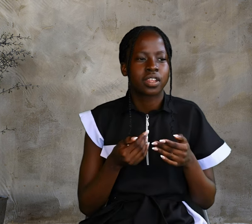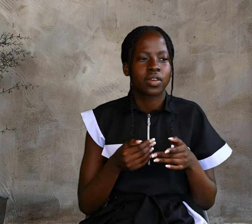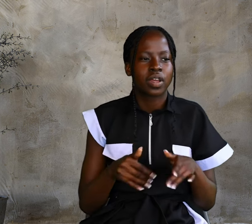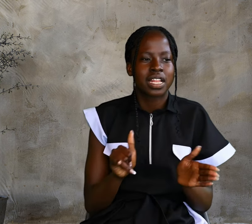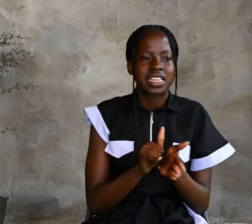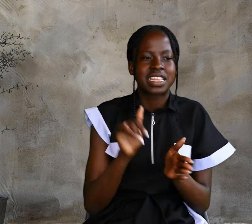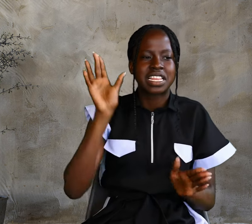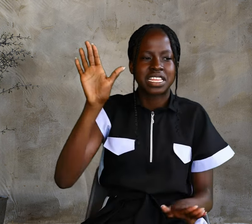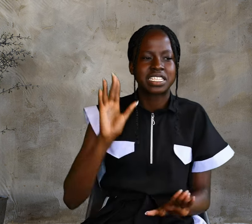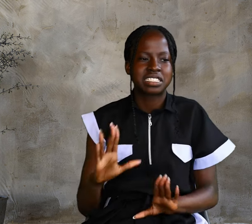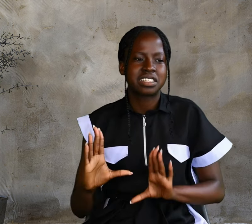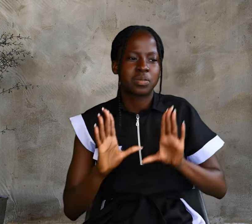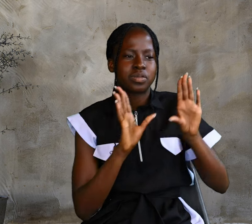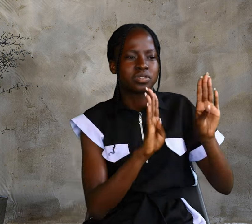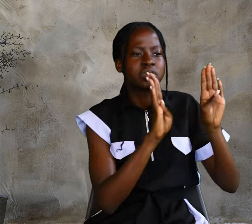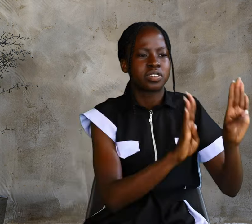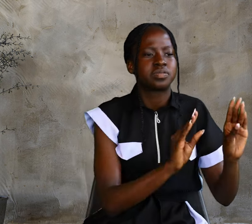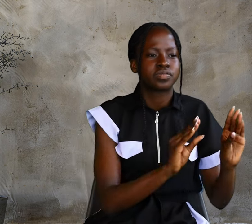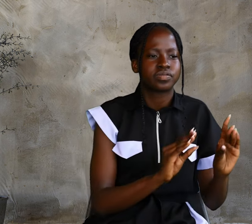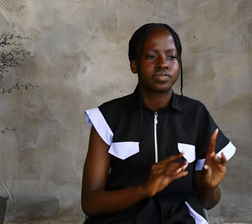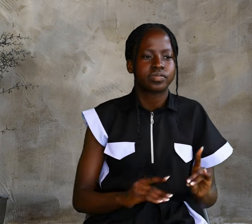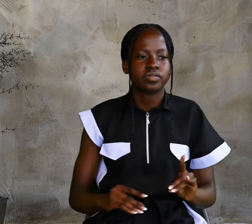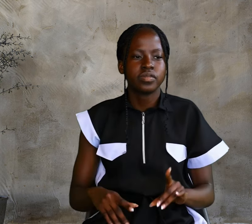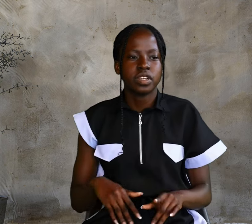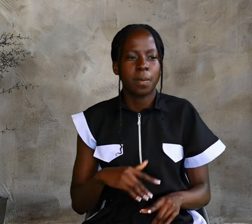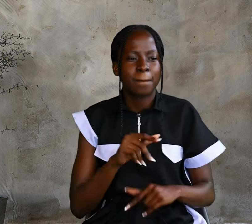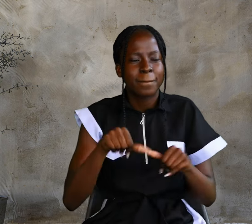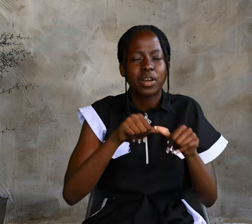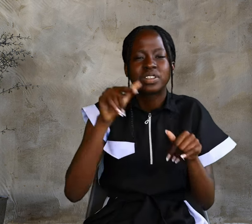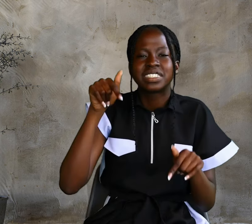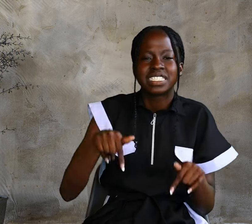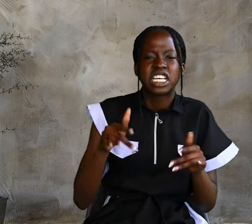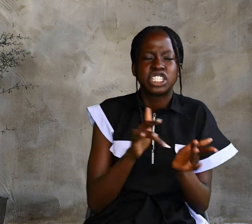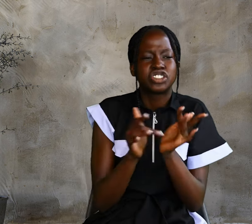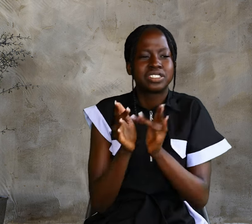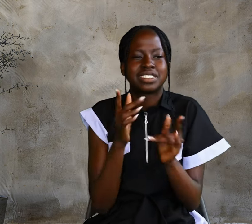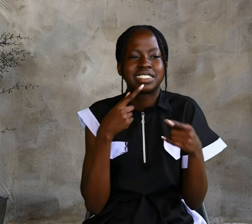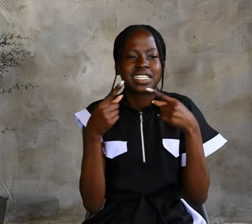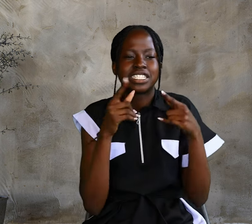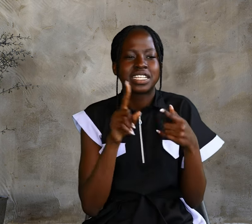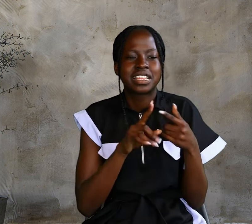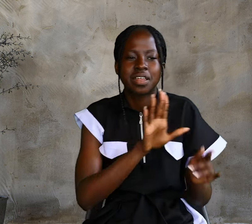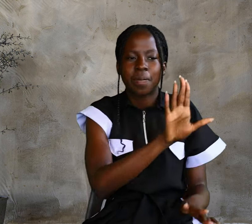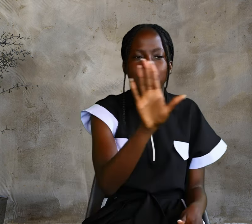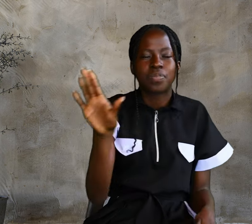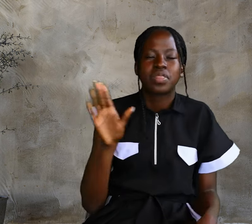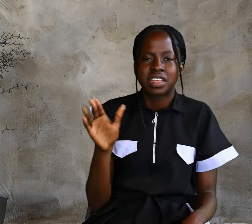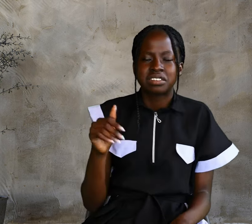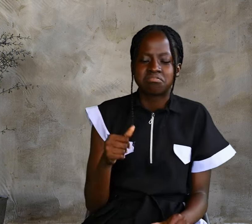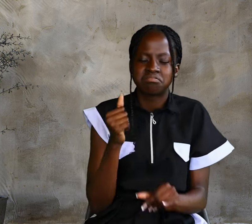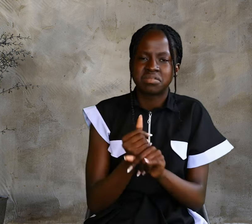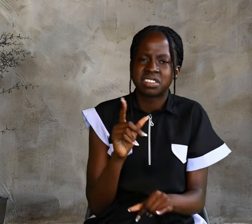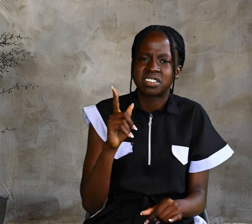Aware that His disciples were grumbling about this, Jesus said to them, Does this offend you?